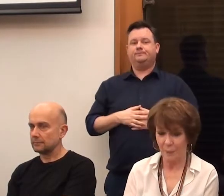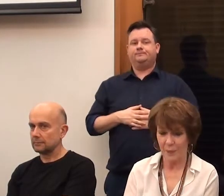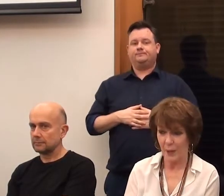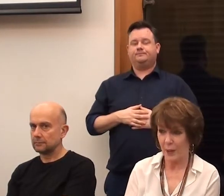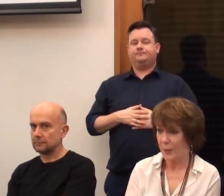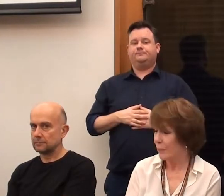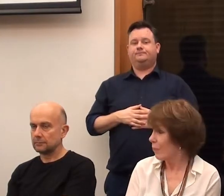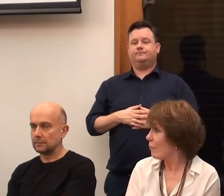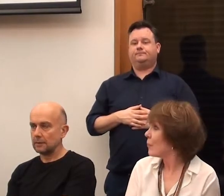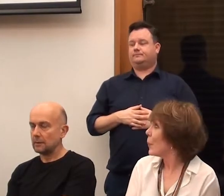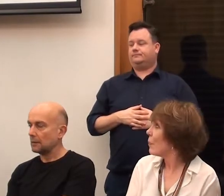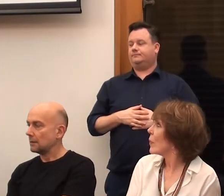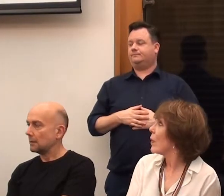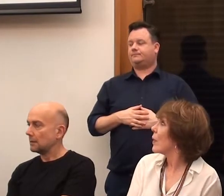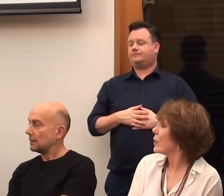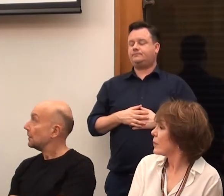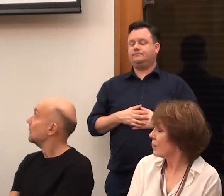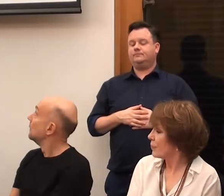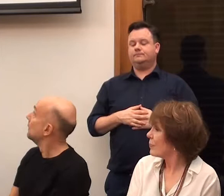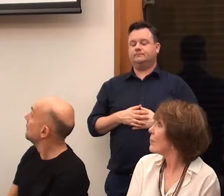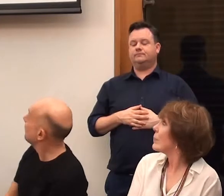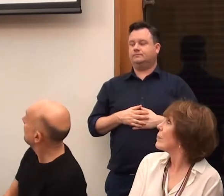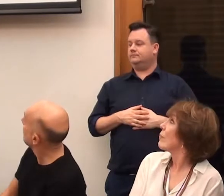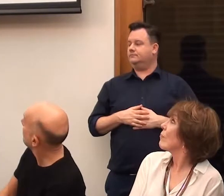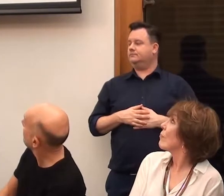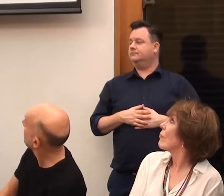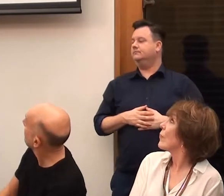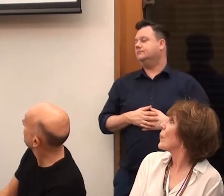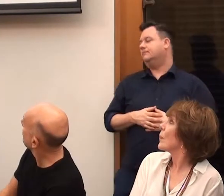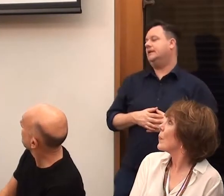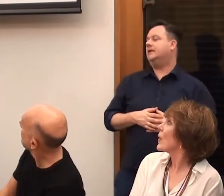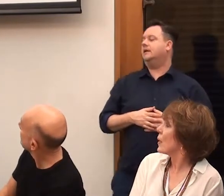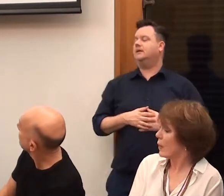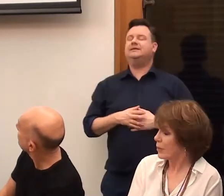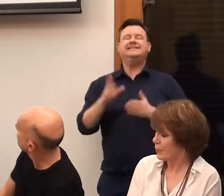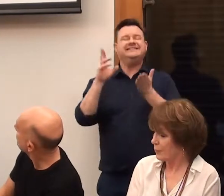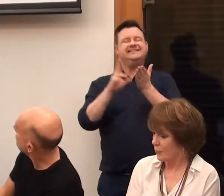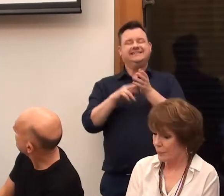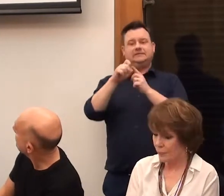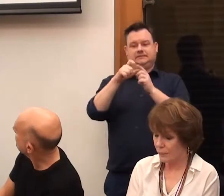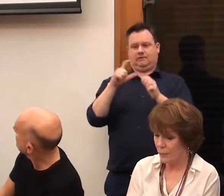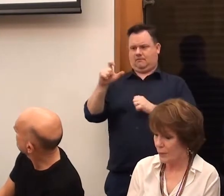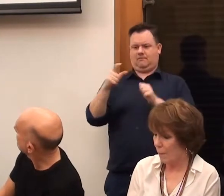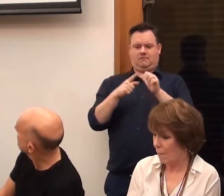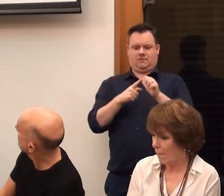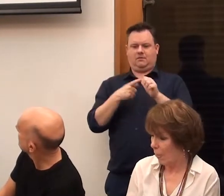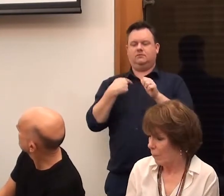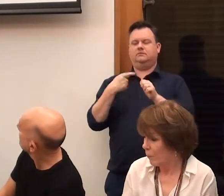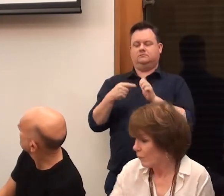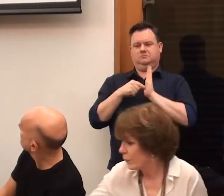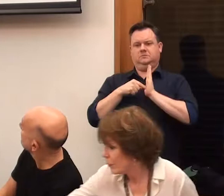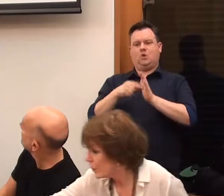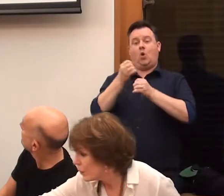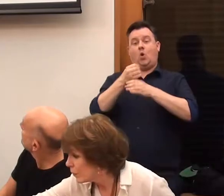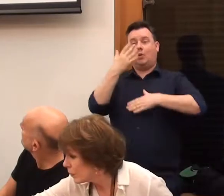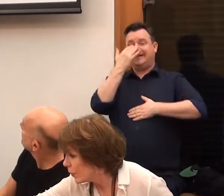So Richard, next slide, please. So we often refer to NDACA as demonstrating the golden age of disability arts,